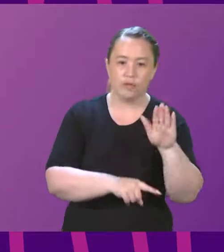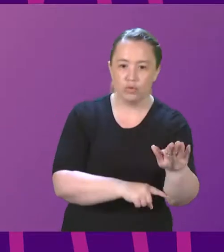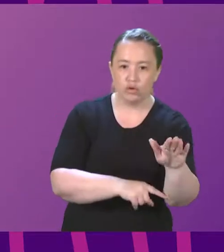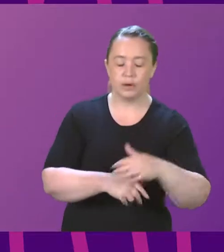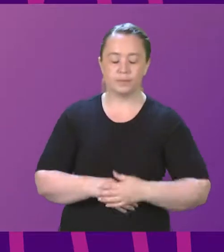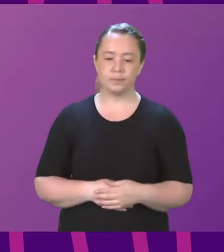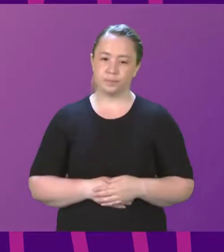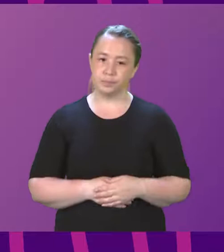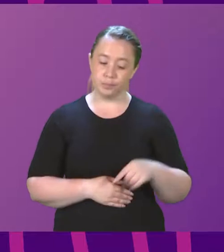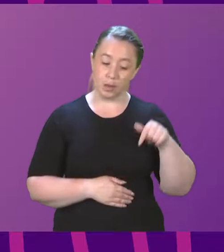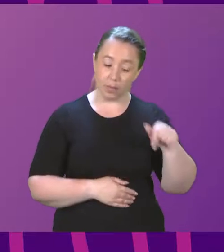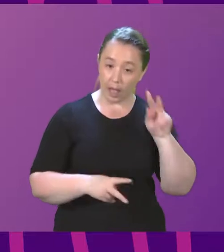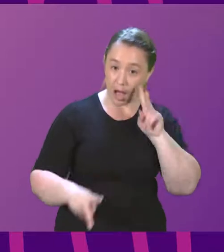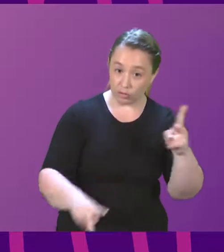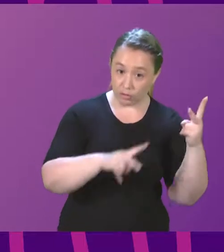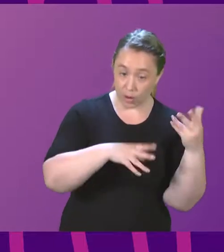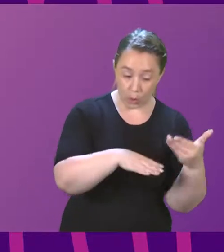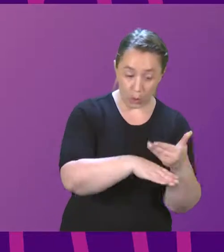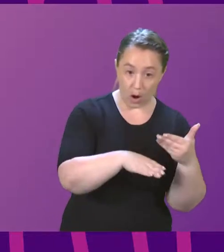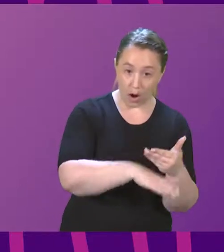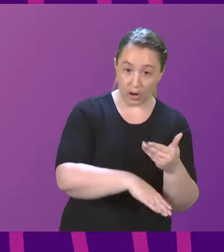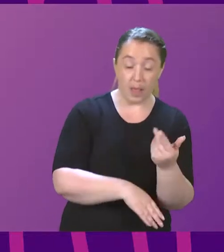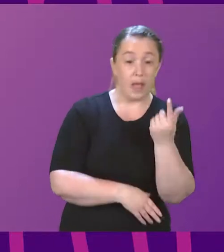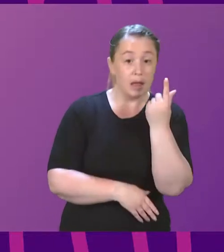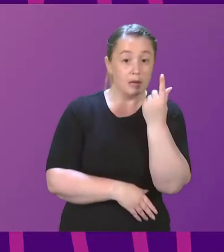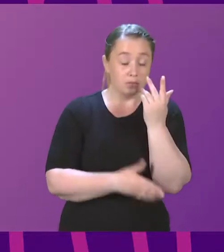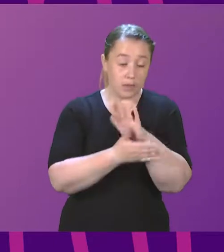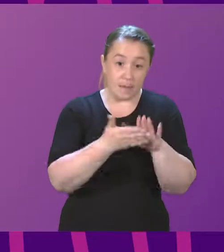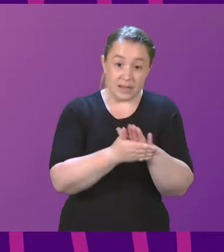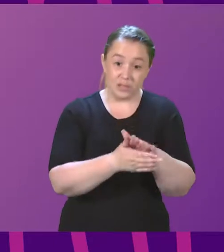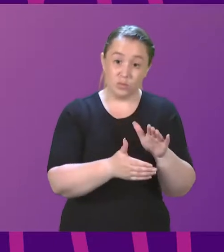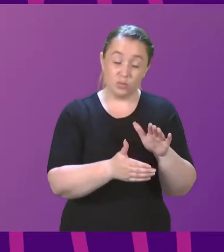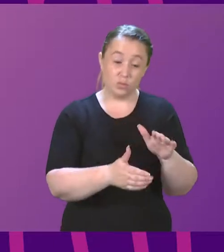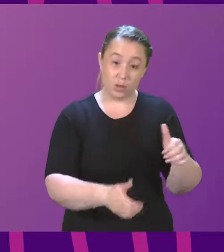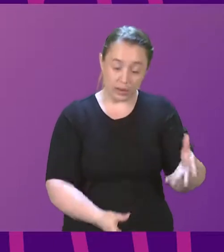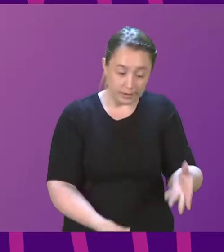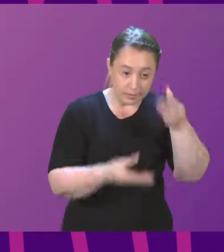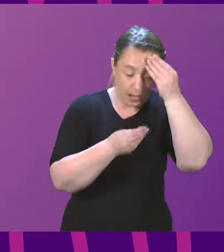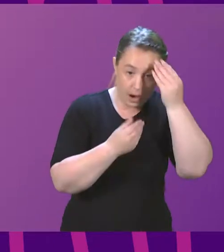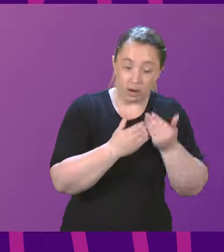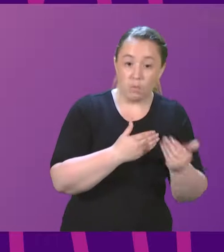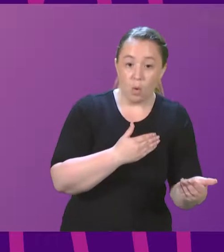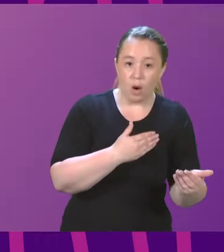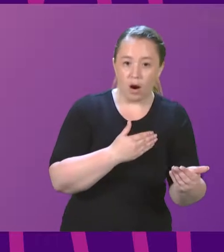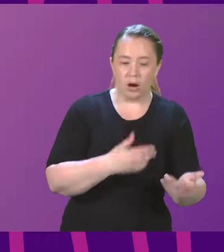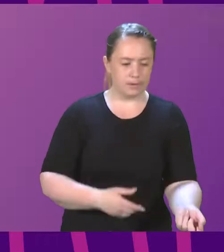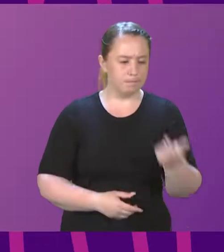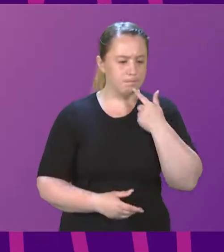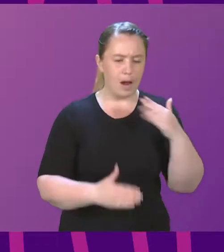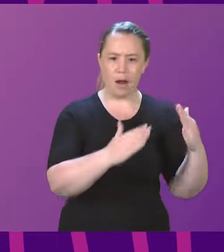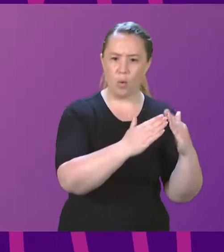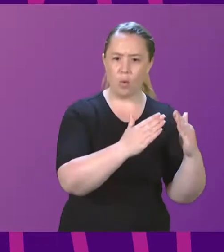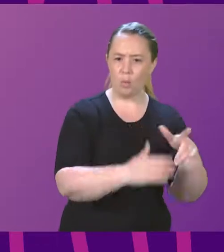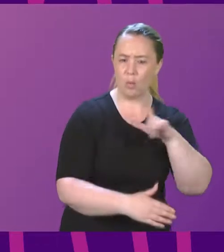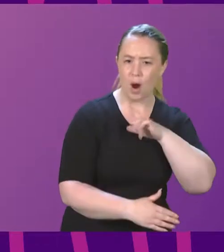expect from that piece of work is that we may well be better informed, bearing in mind that these systems were brought in in an emergency